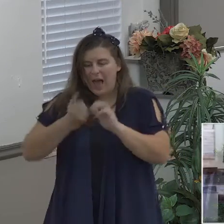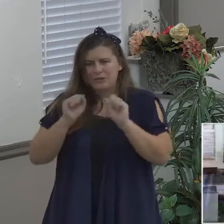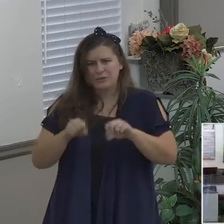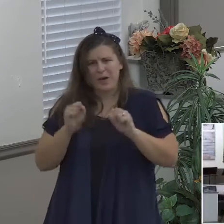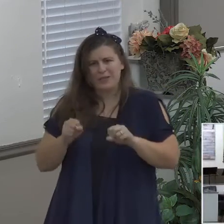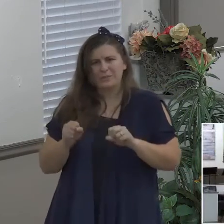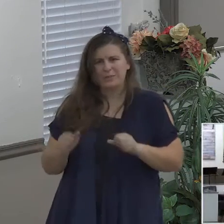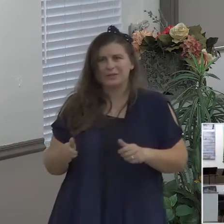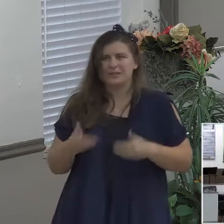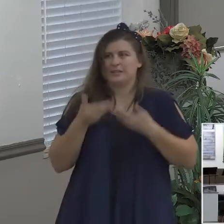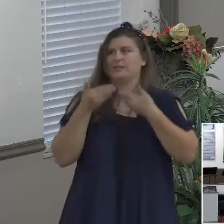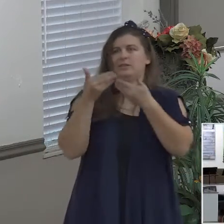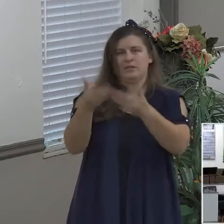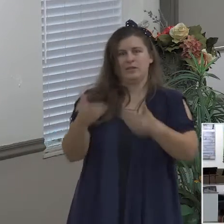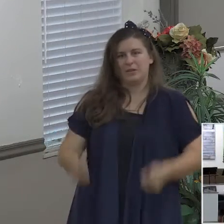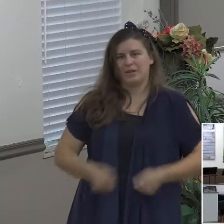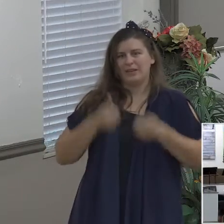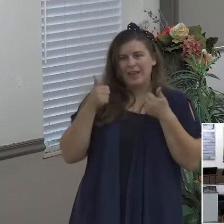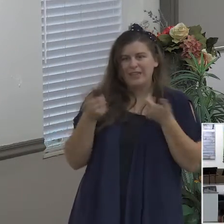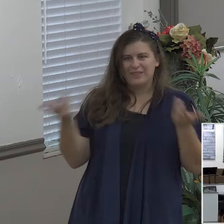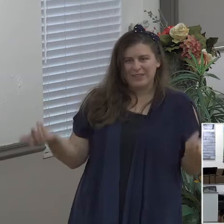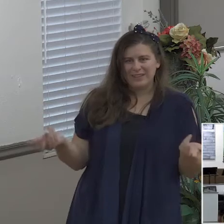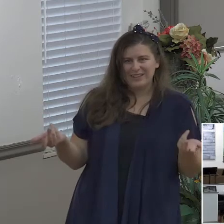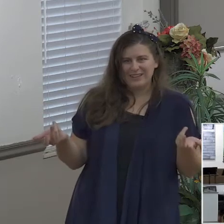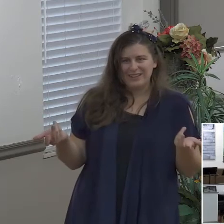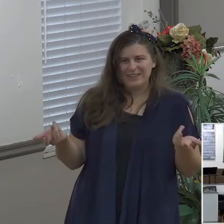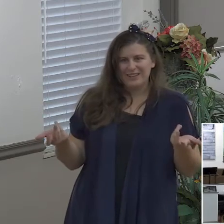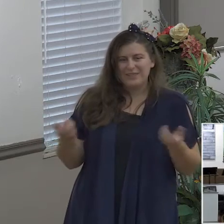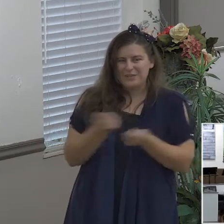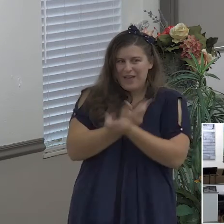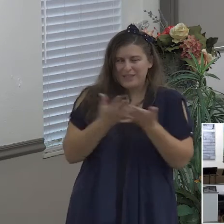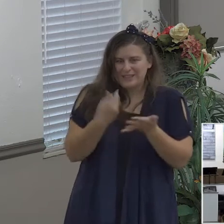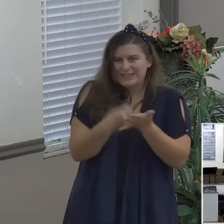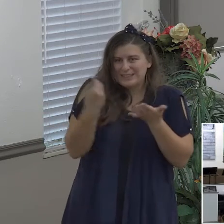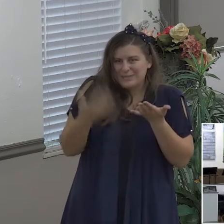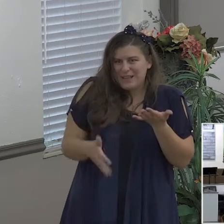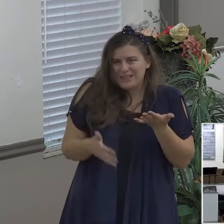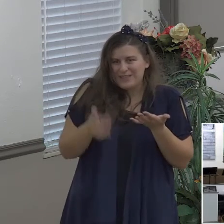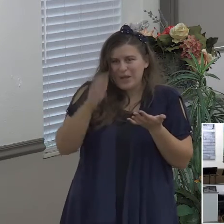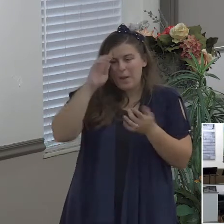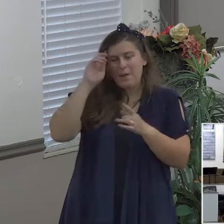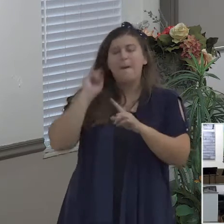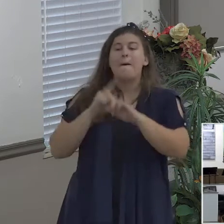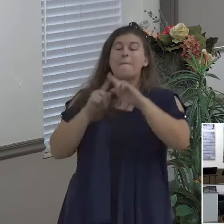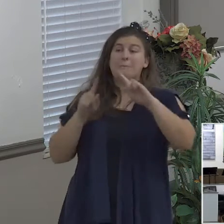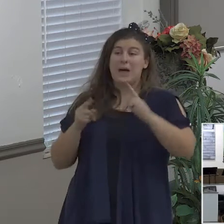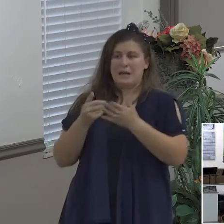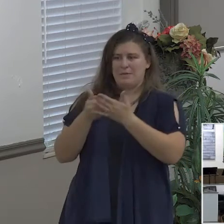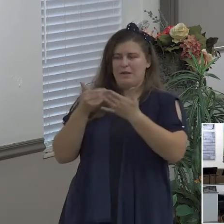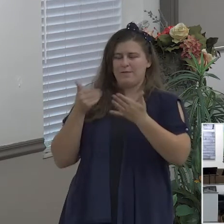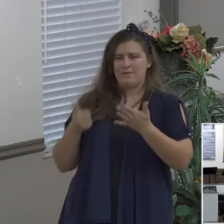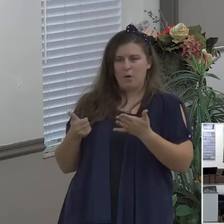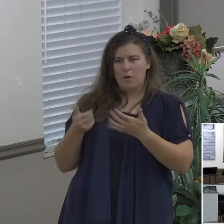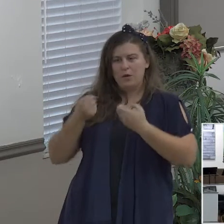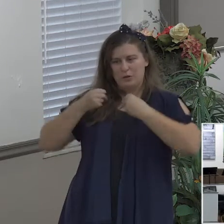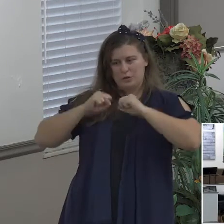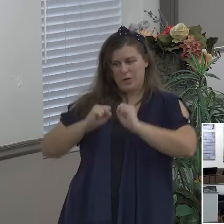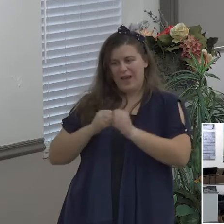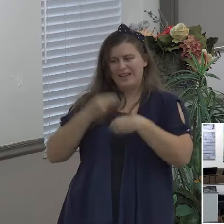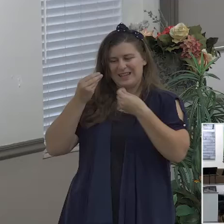prior to me even attempting to do this I wasn't getting by on the 100%